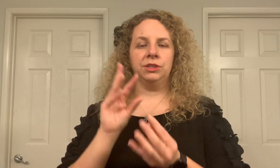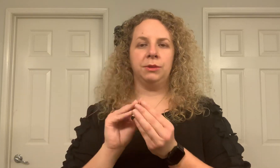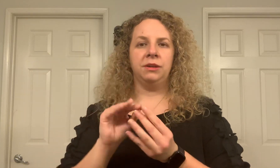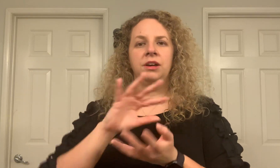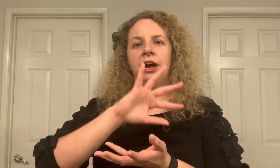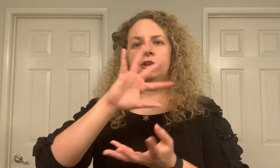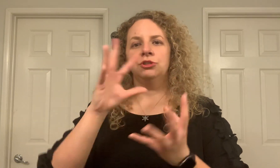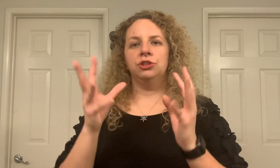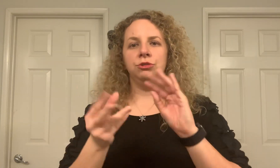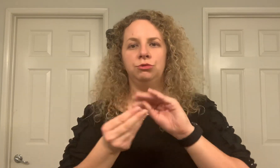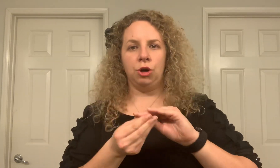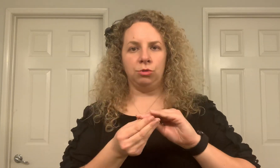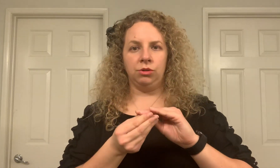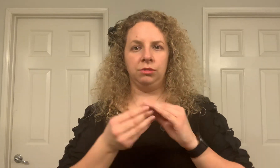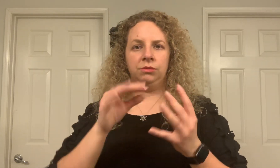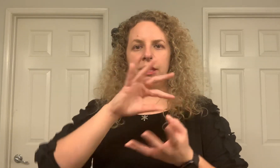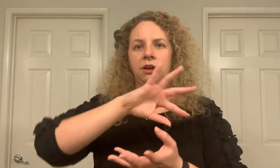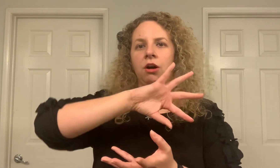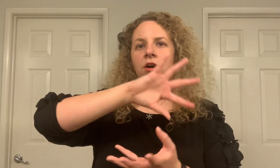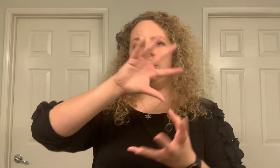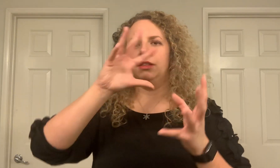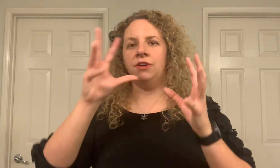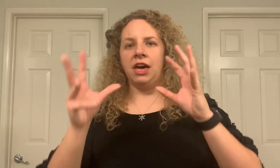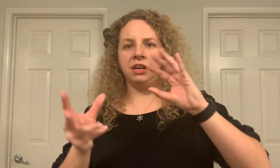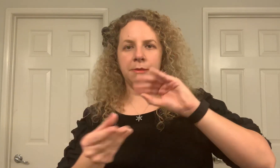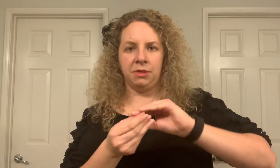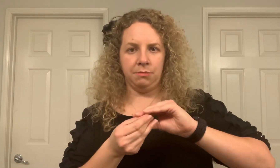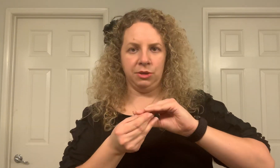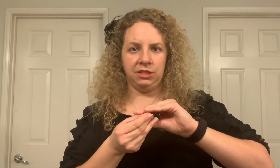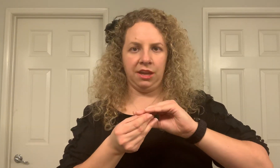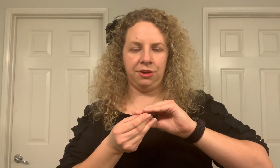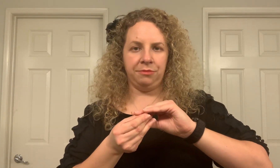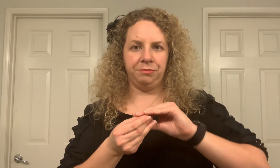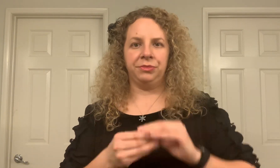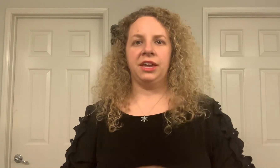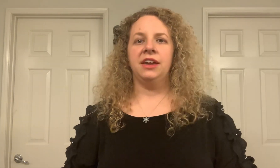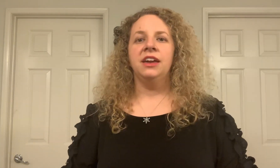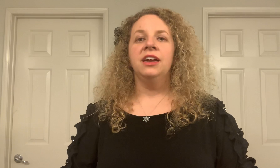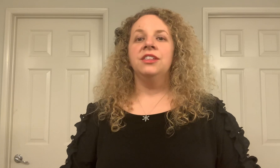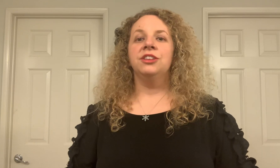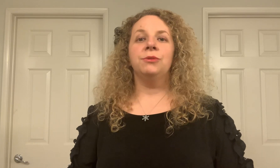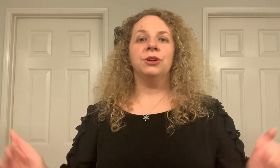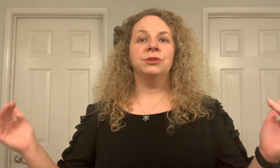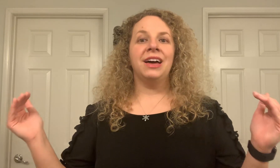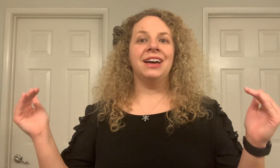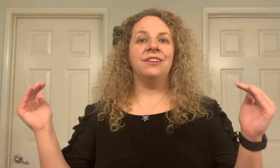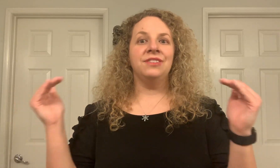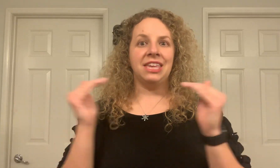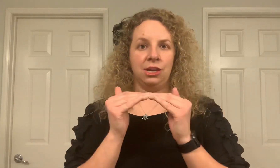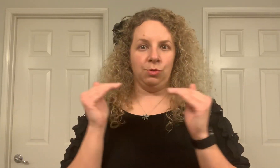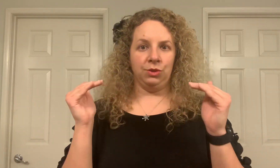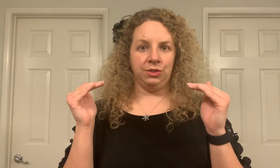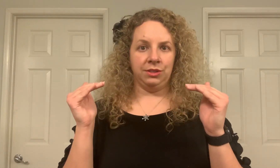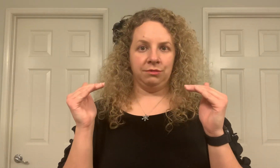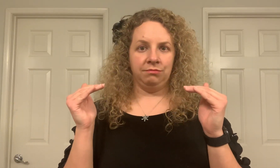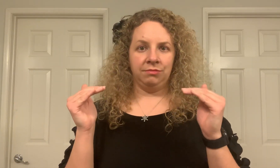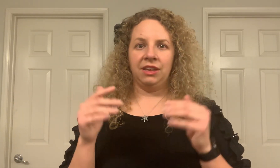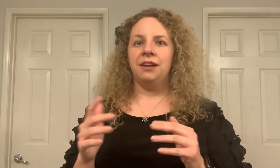this way. I usually do total, like all of the added up and then put together. Okay, then you also have equals. Okay,